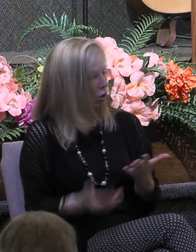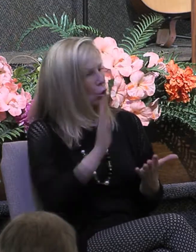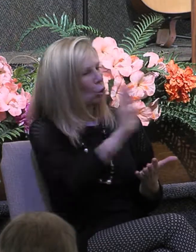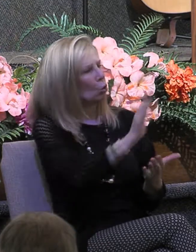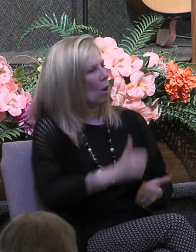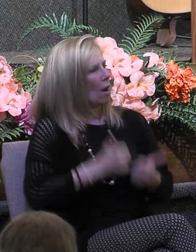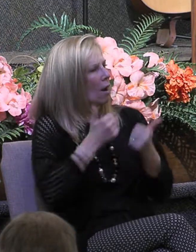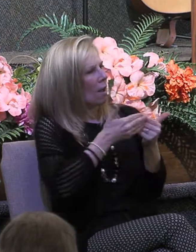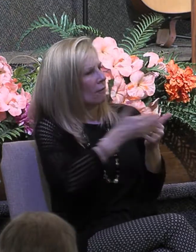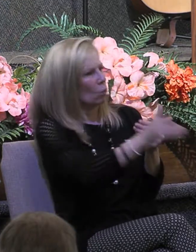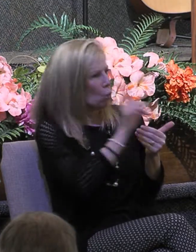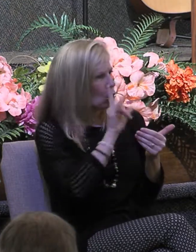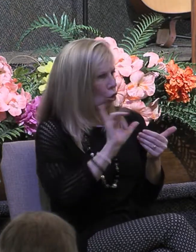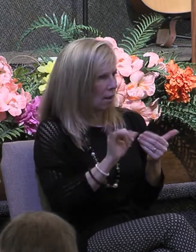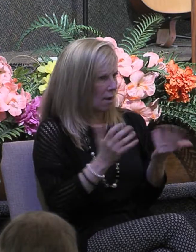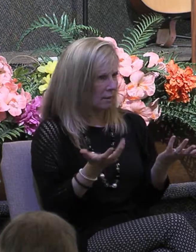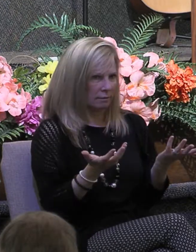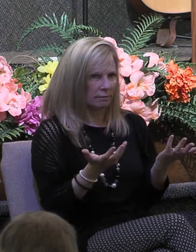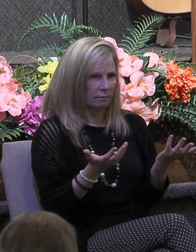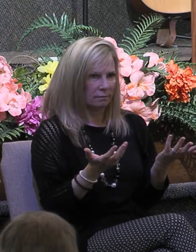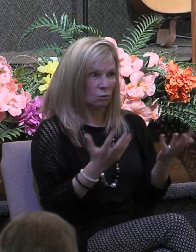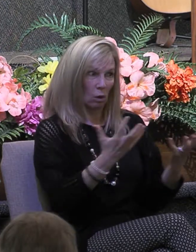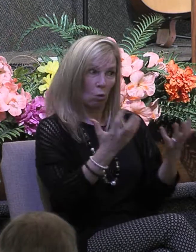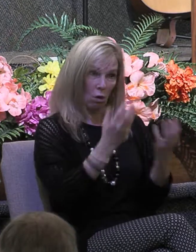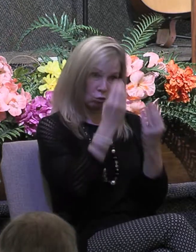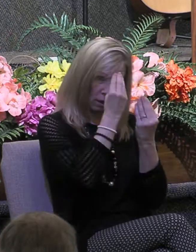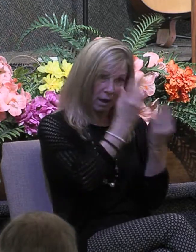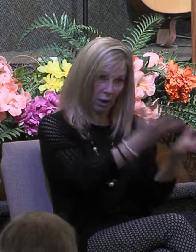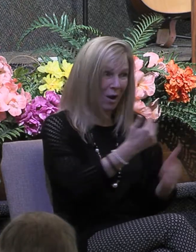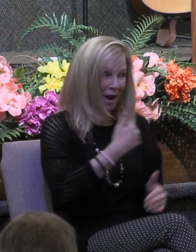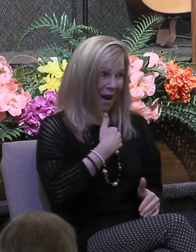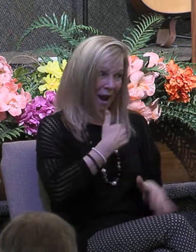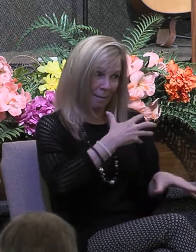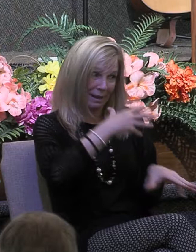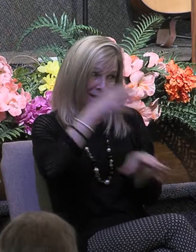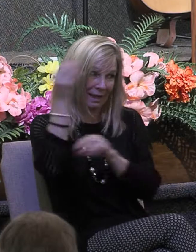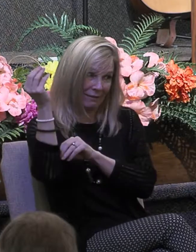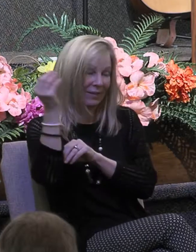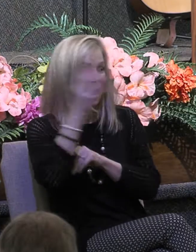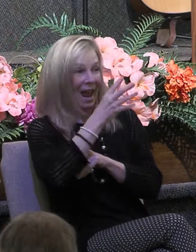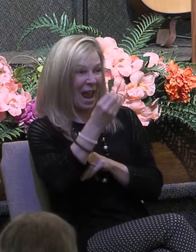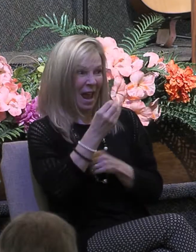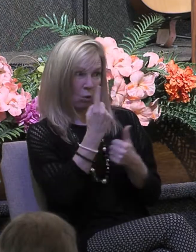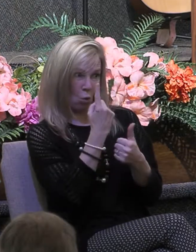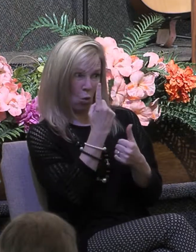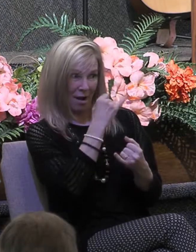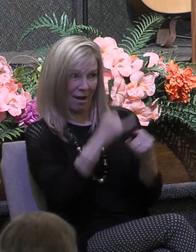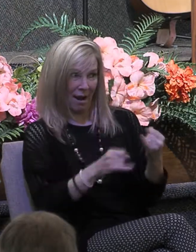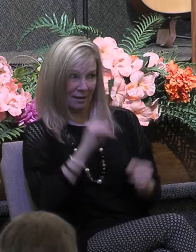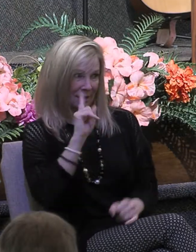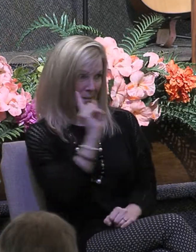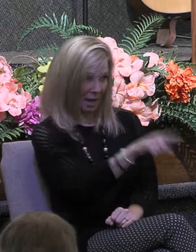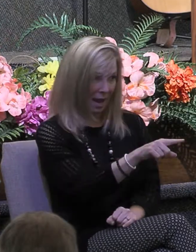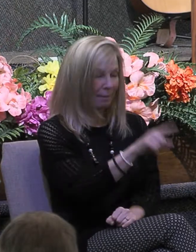One of the things he wanted them to know was that he was leaving them a command to love one another.